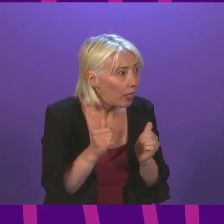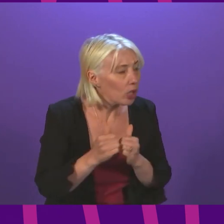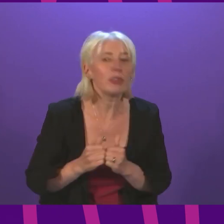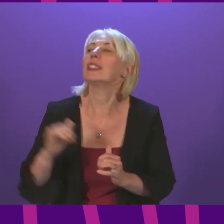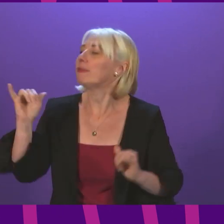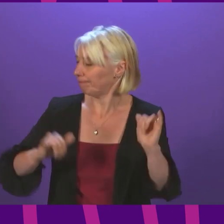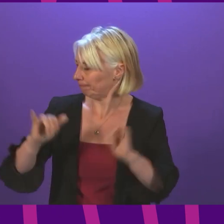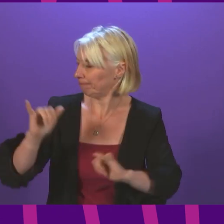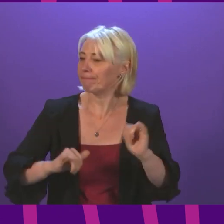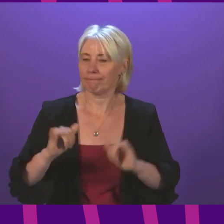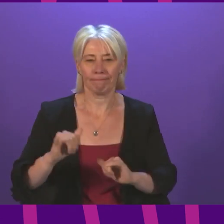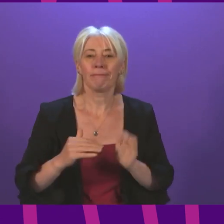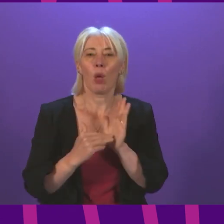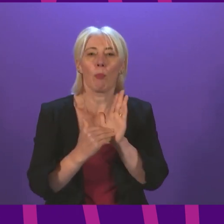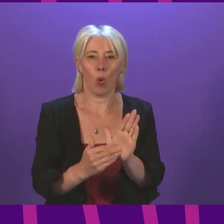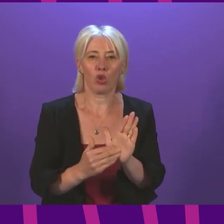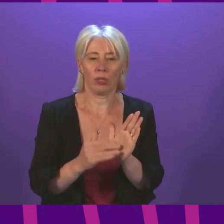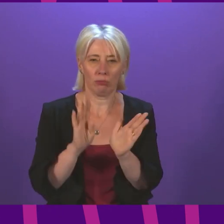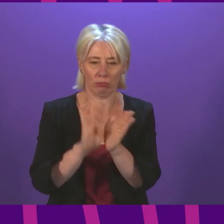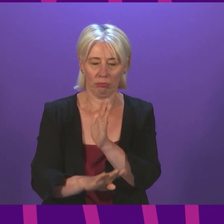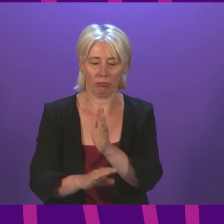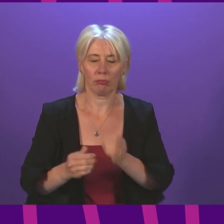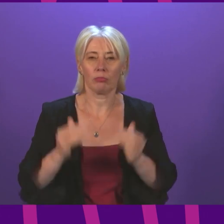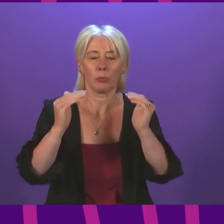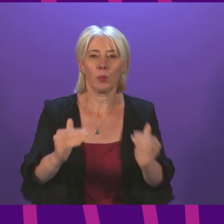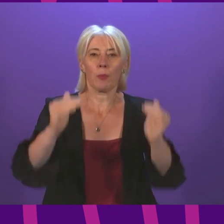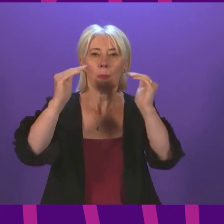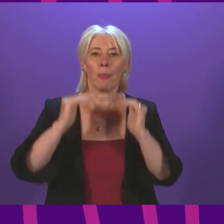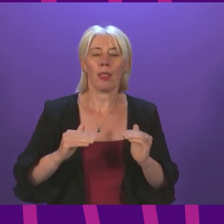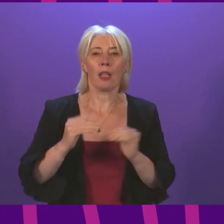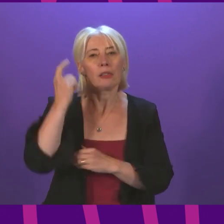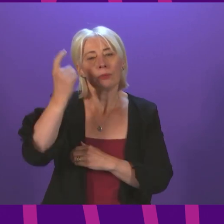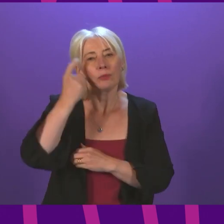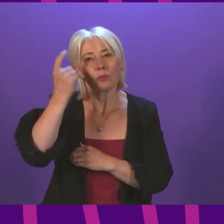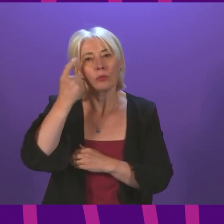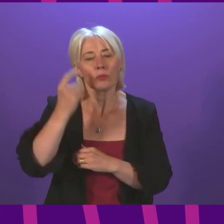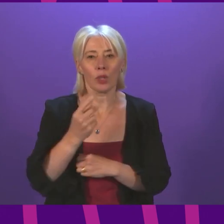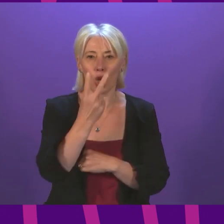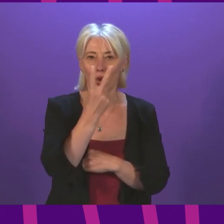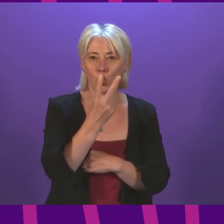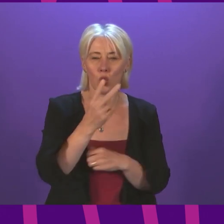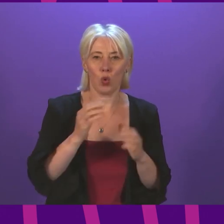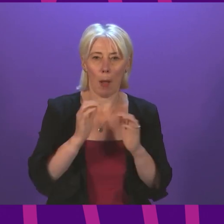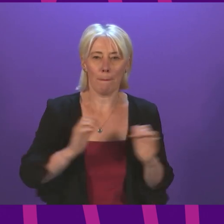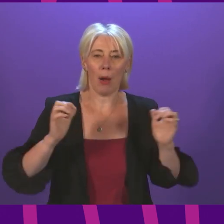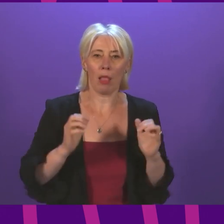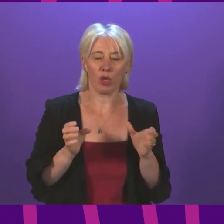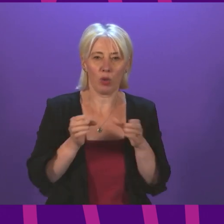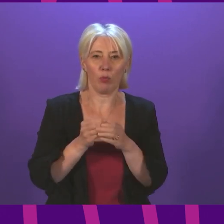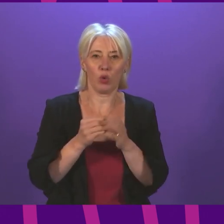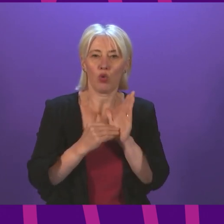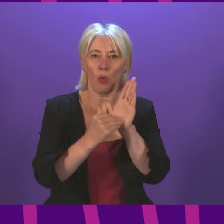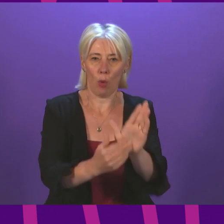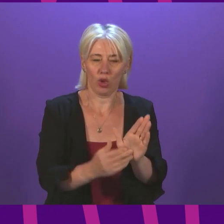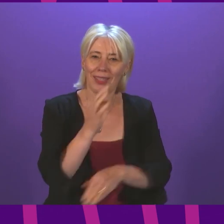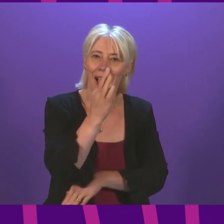Yes. The motion is therefore agreed. The next item of business is consideration of two Parliamentary Bureau motions, and I